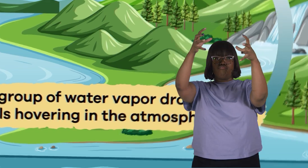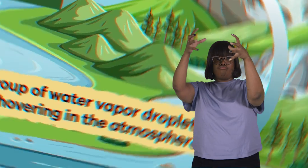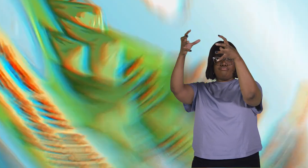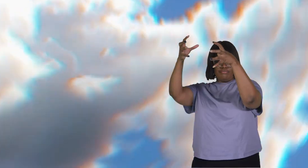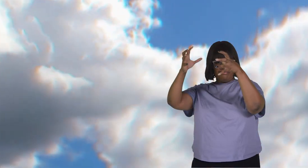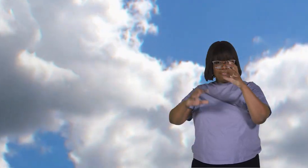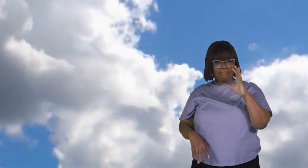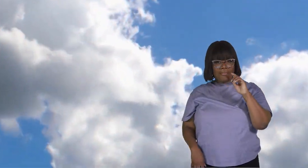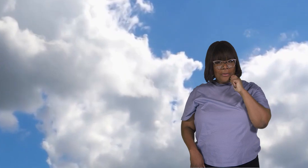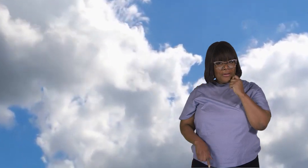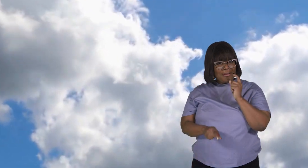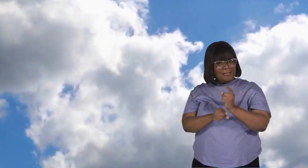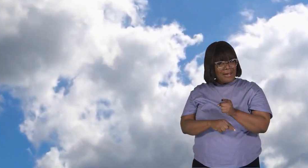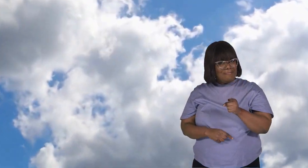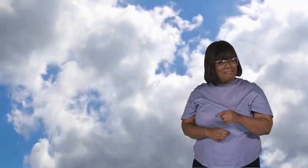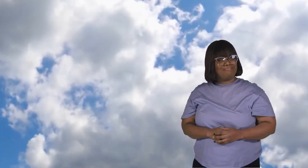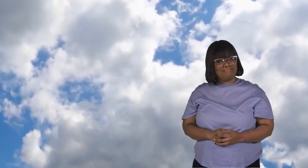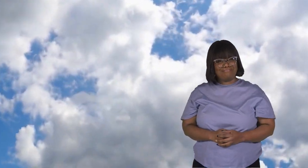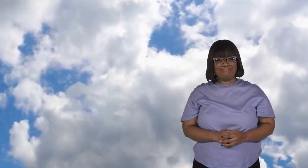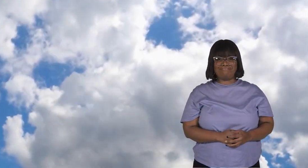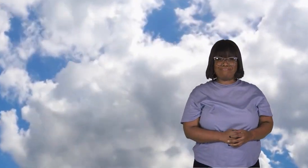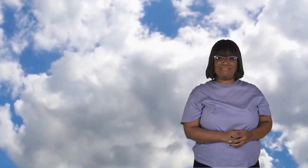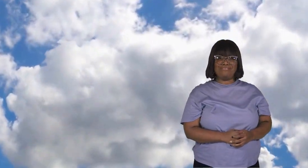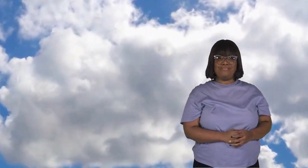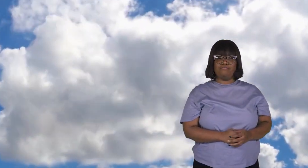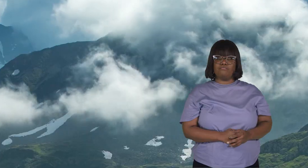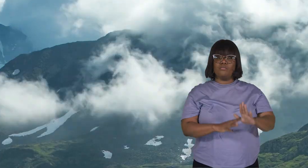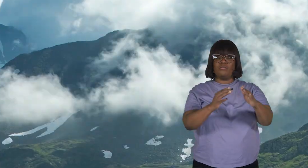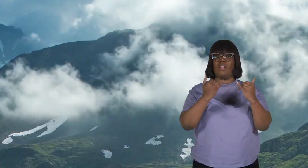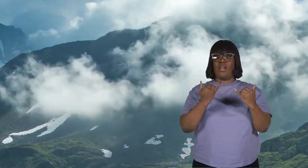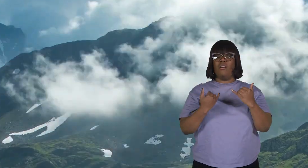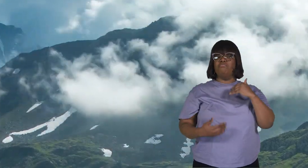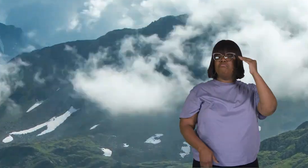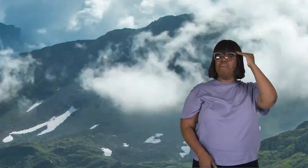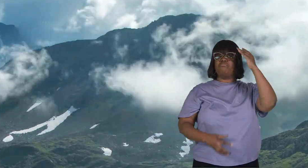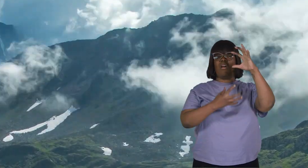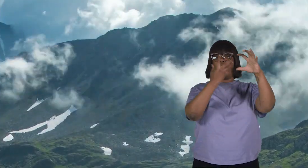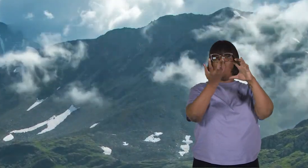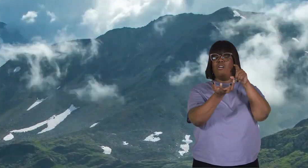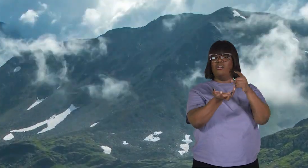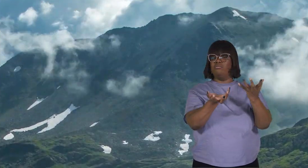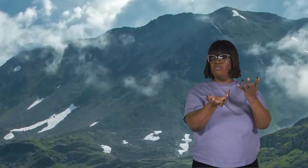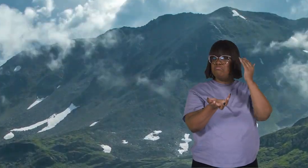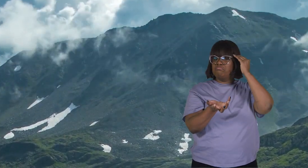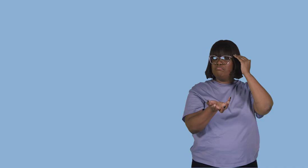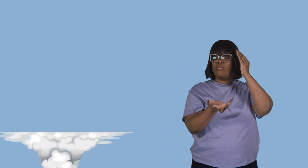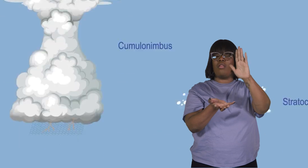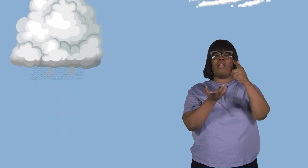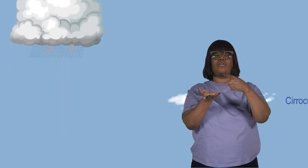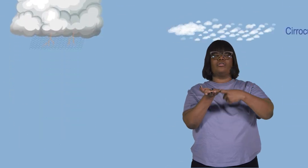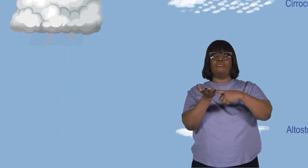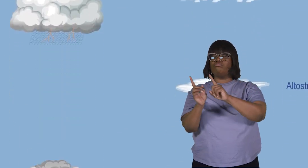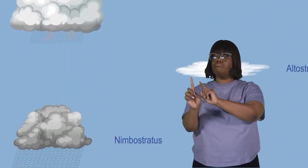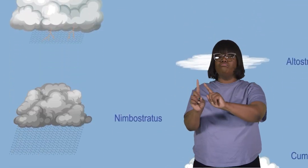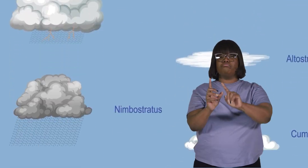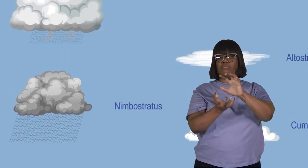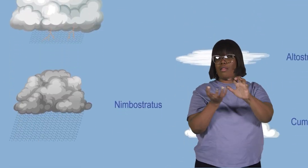Pretty cool, right? Now that we know what a cloud is, let's talk about the different